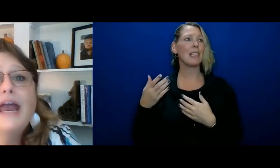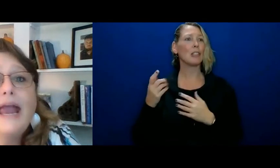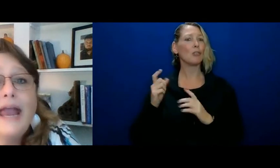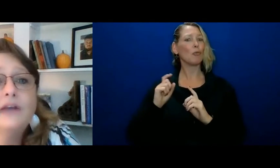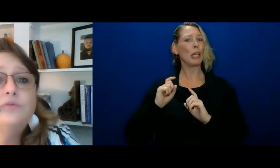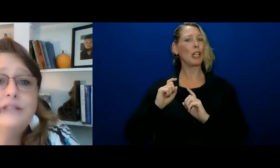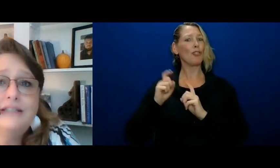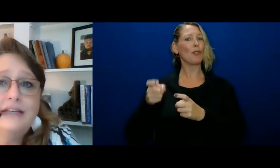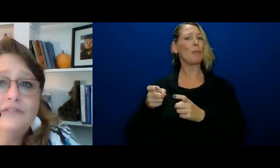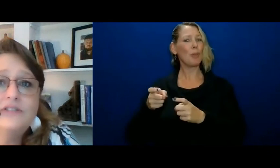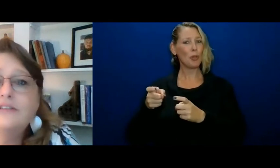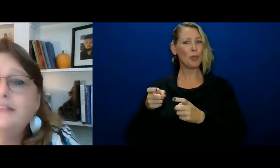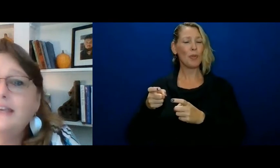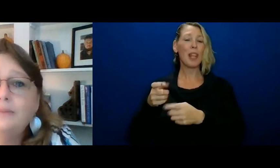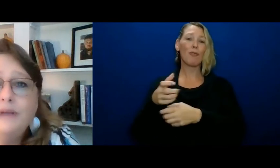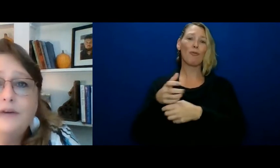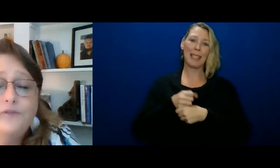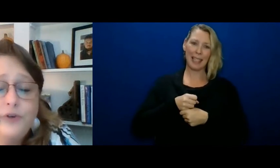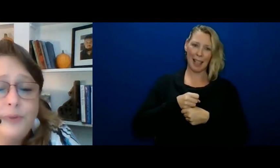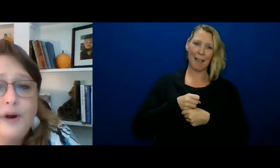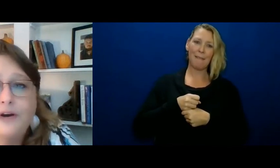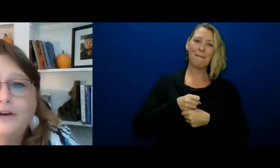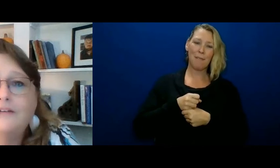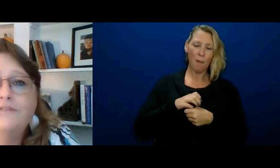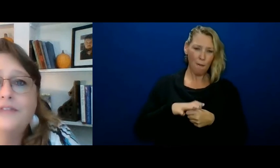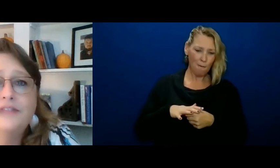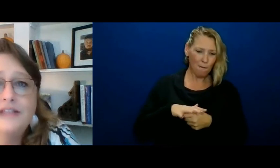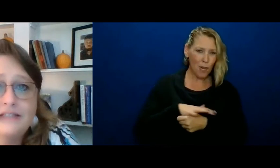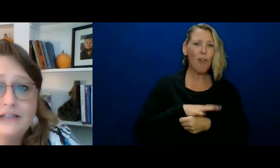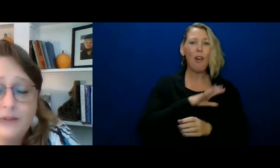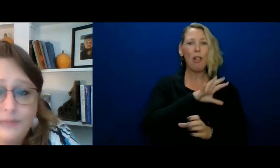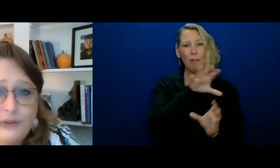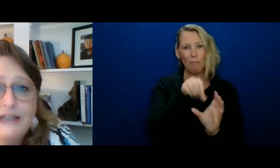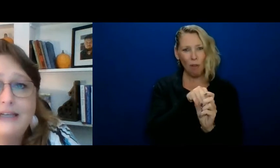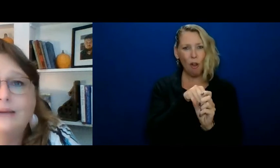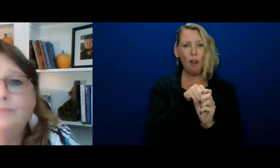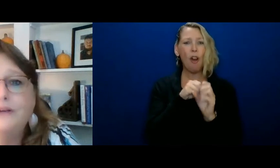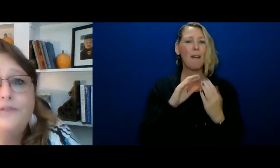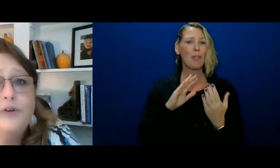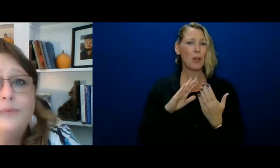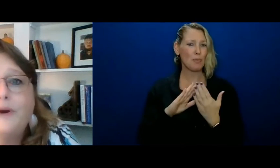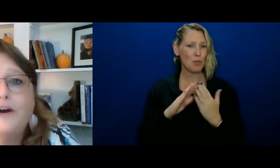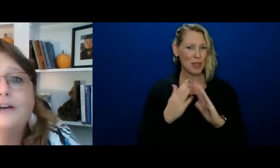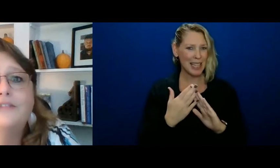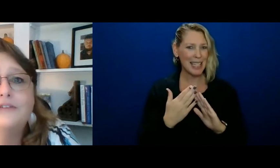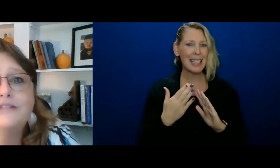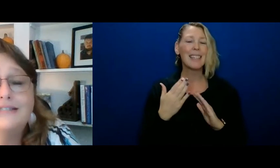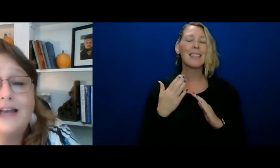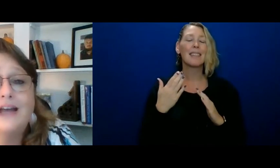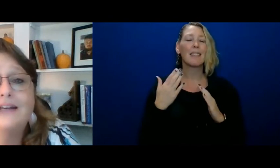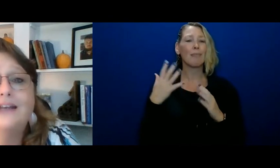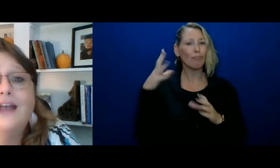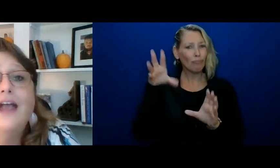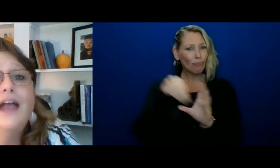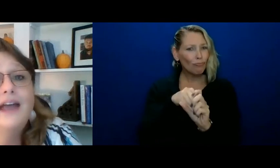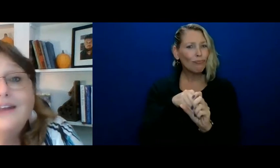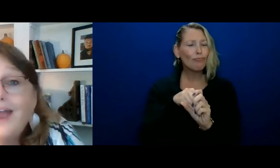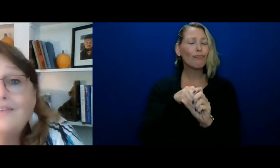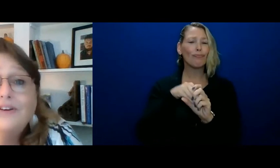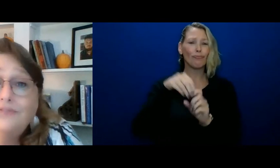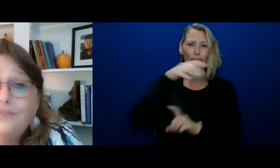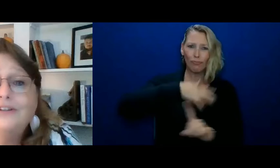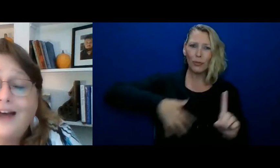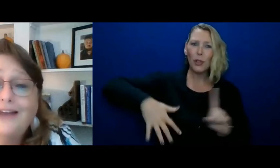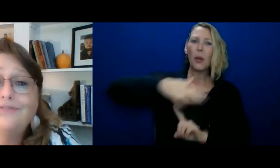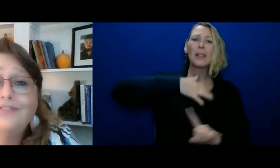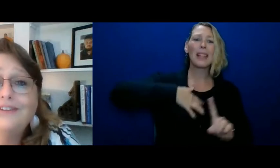contribute and receive so that they can be a full part of the community and be a full part of their society and